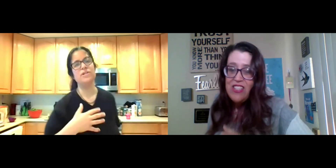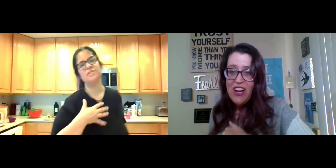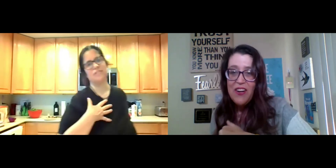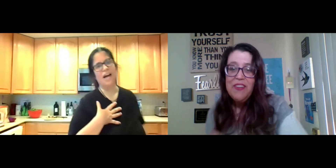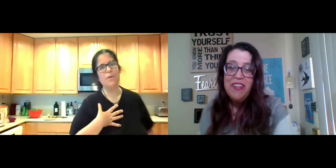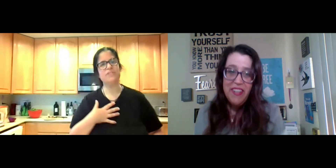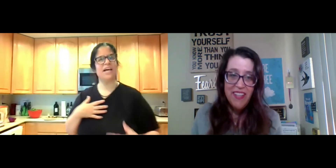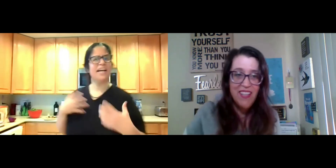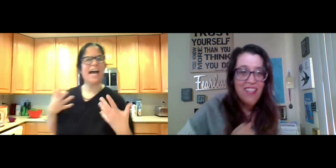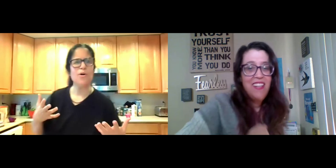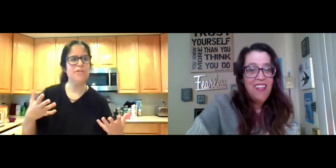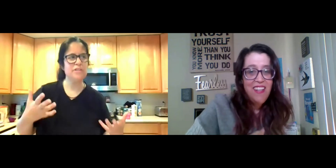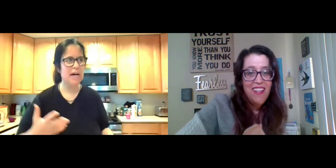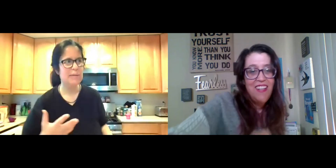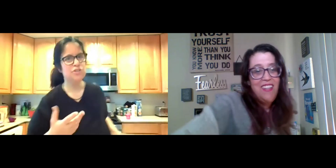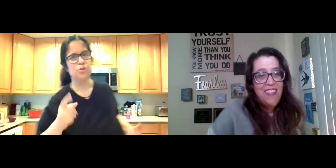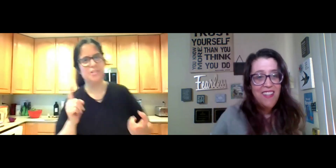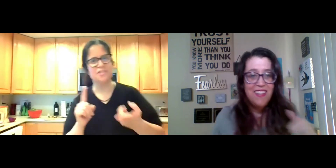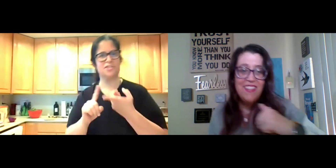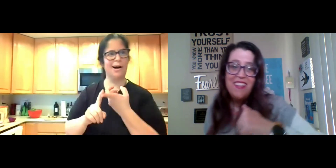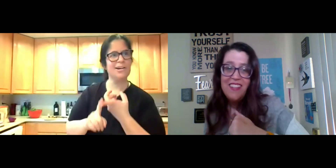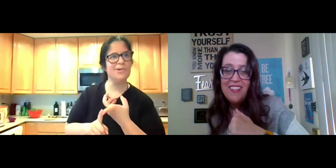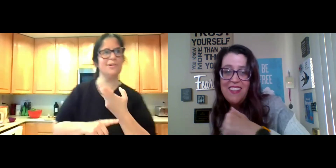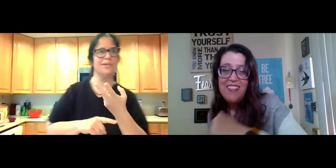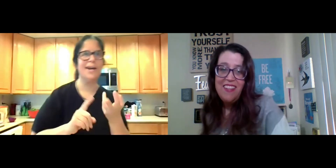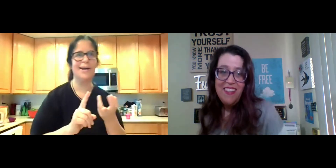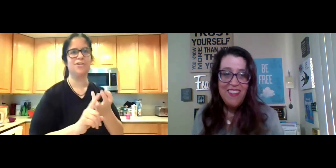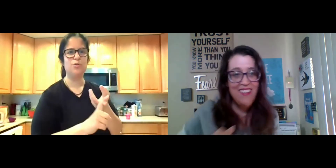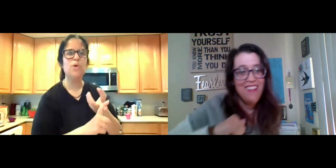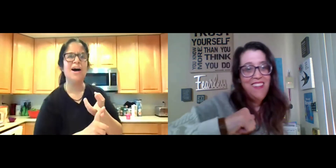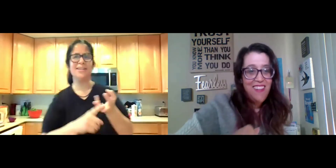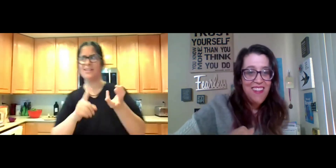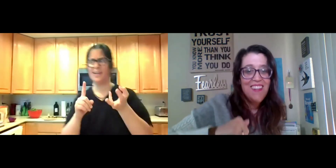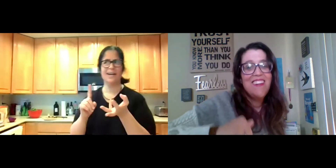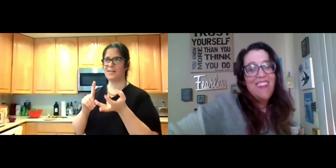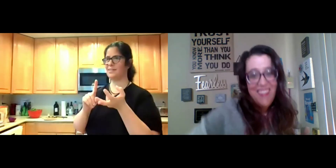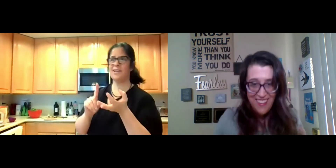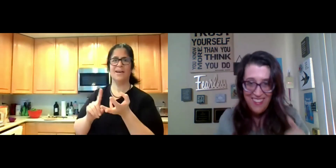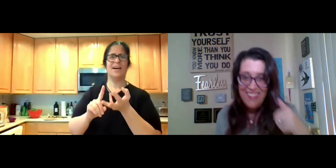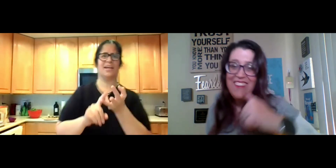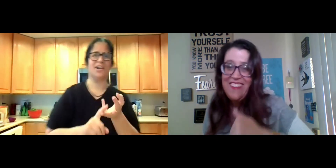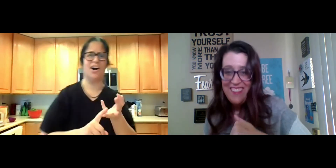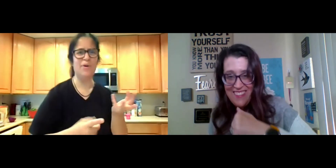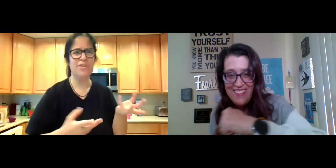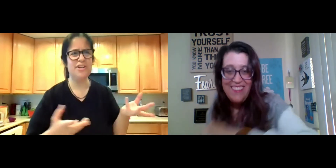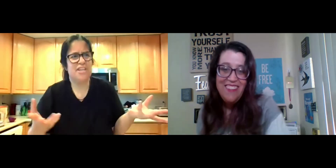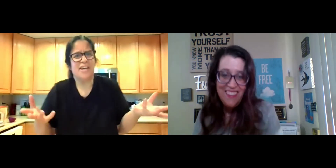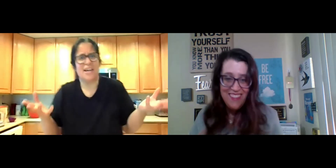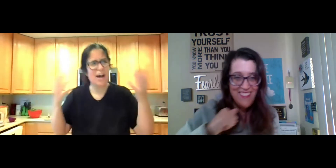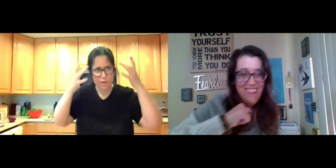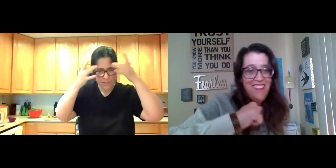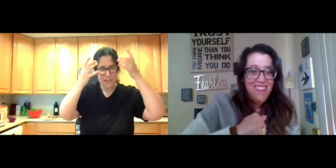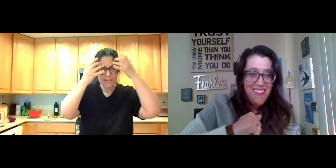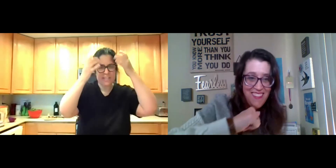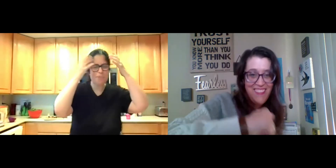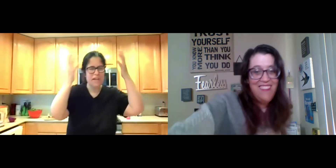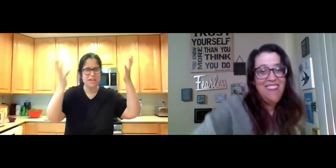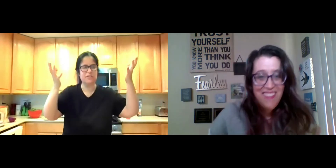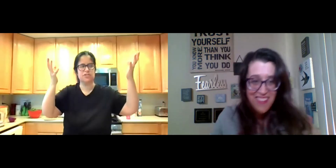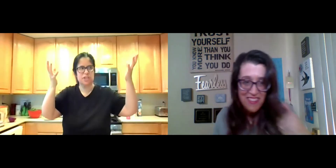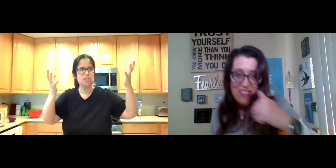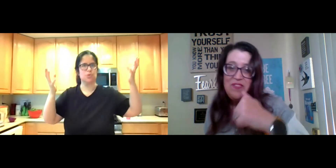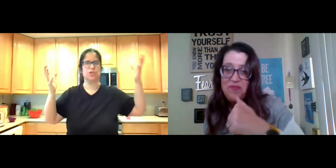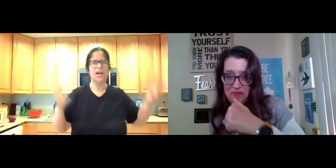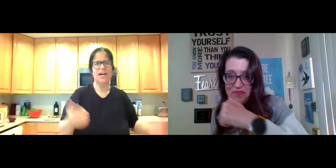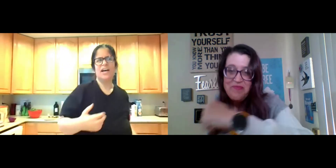I was, I was like, how are these moms doing soccer and karate? And like, how are they take, how are they even keep